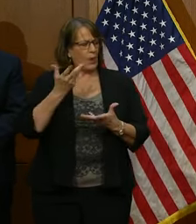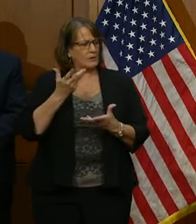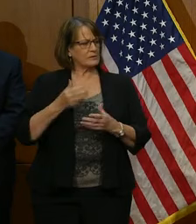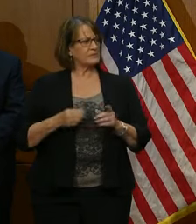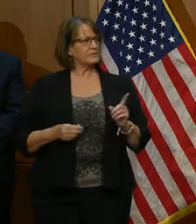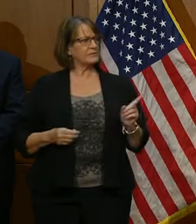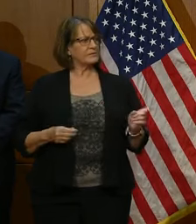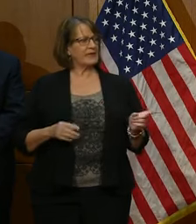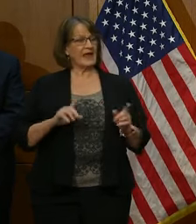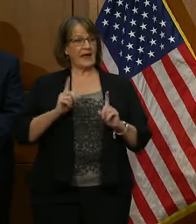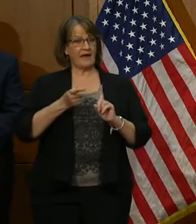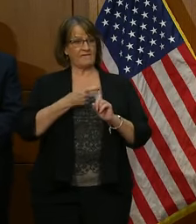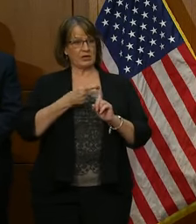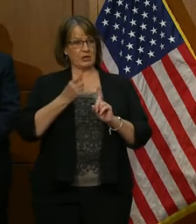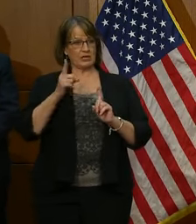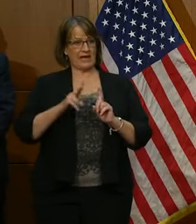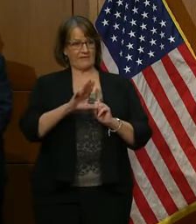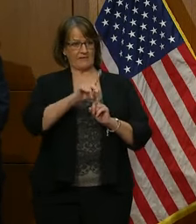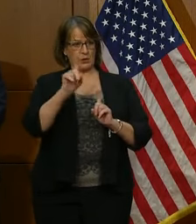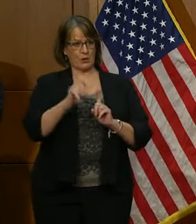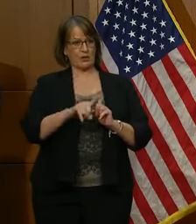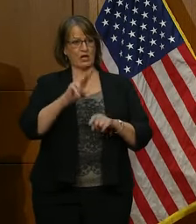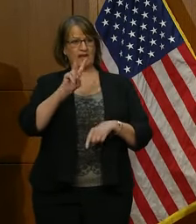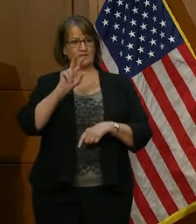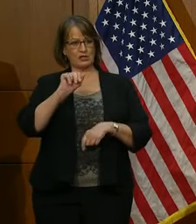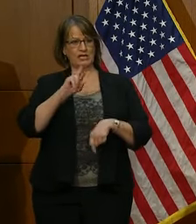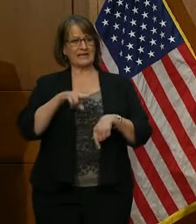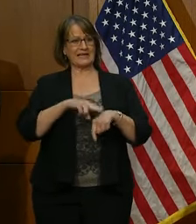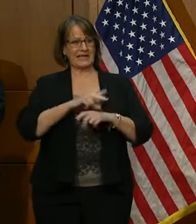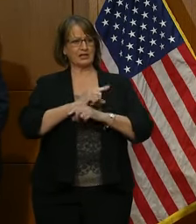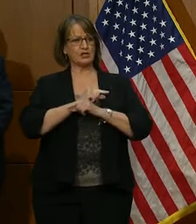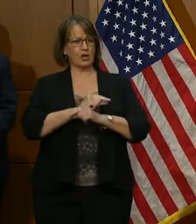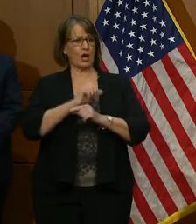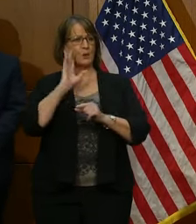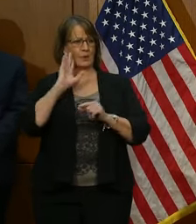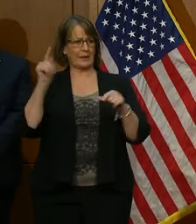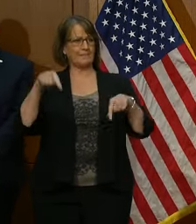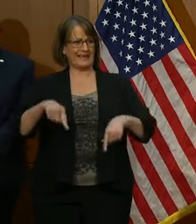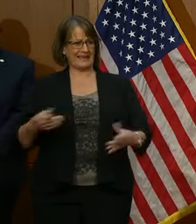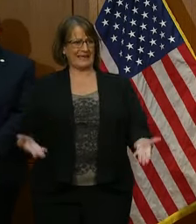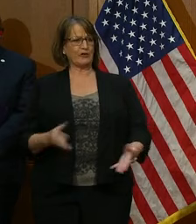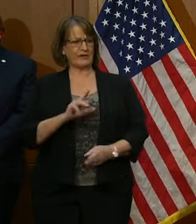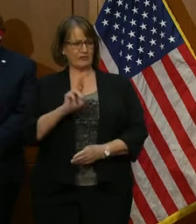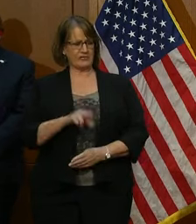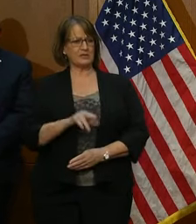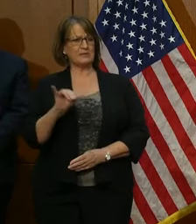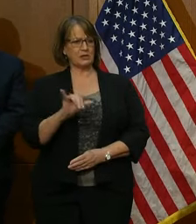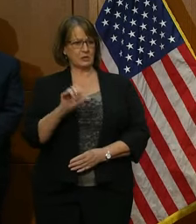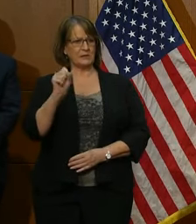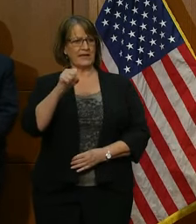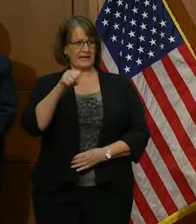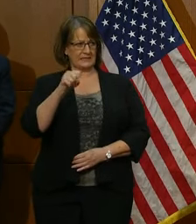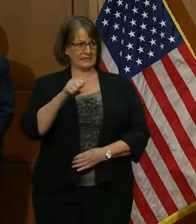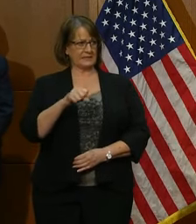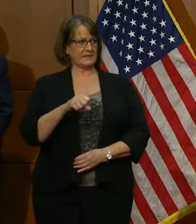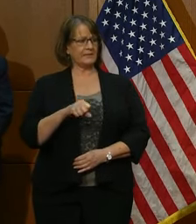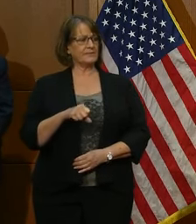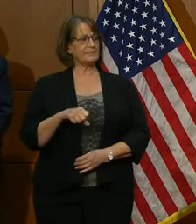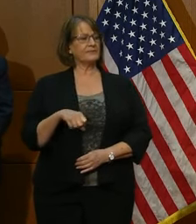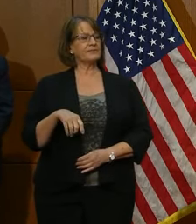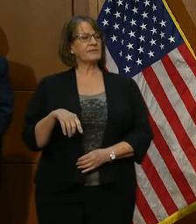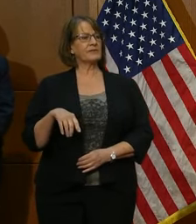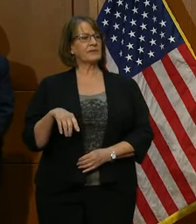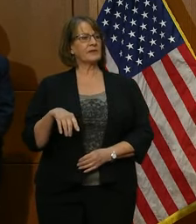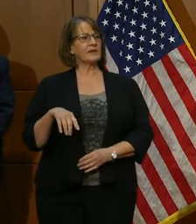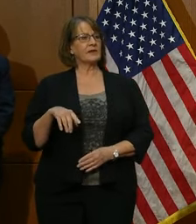The first part of your question, the Virginia National Guard will be available here in Richmond. And as far as